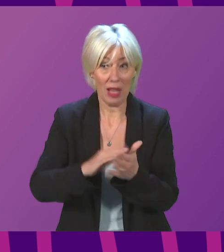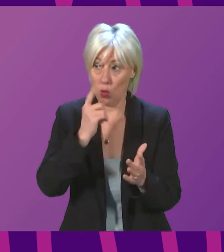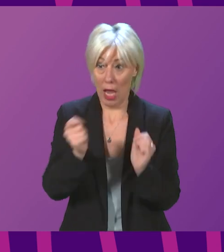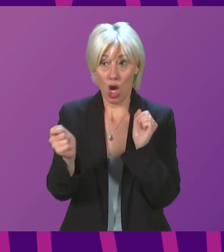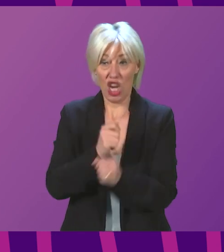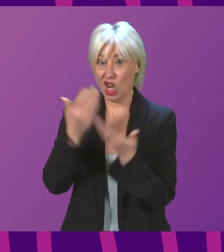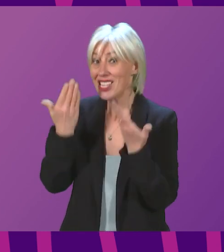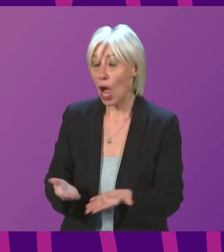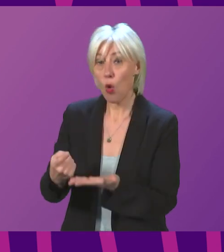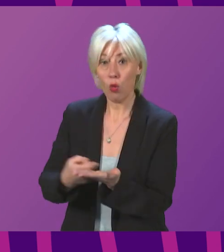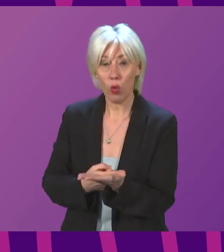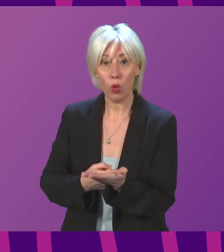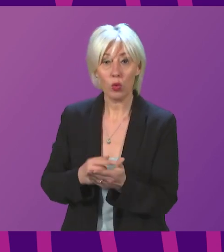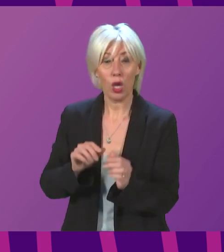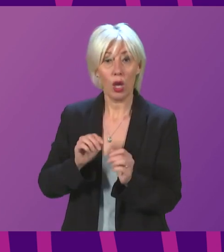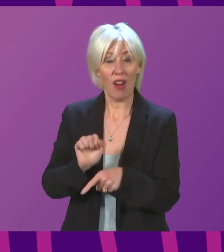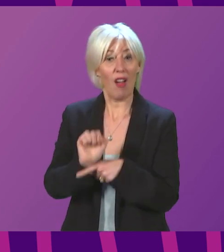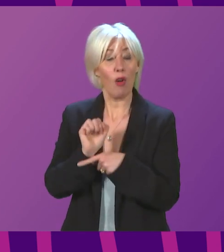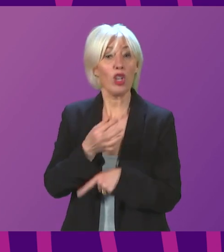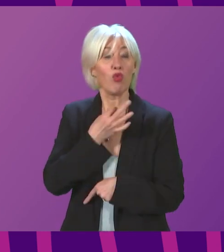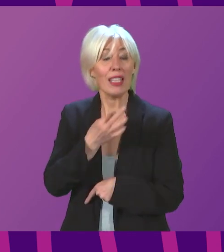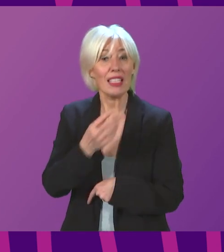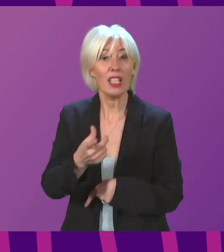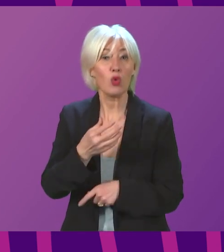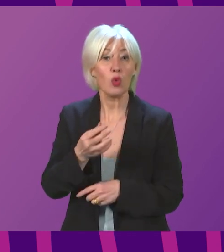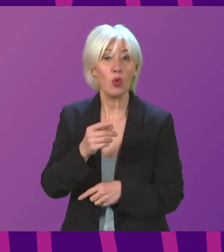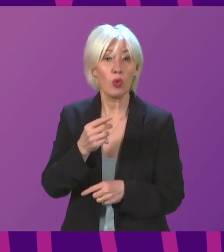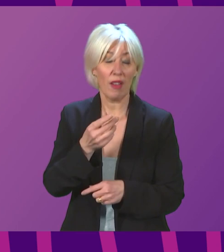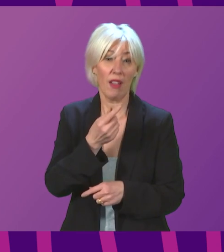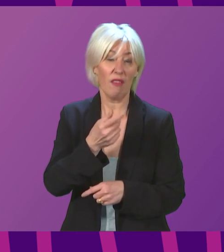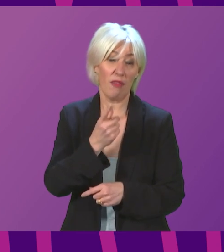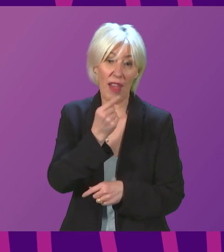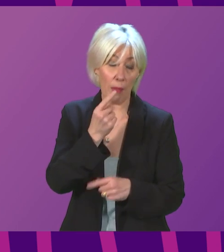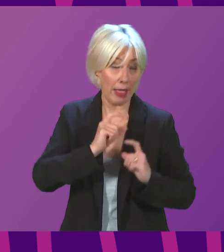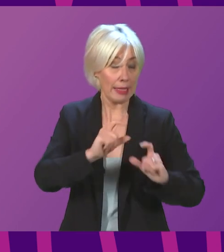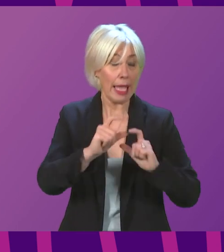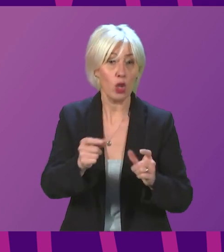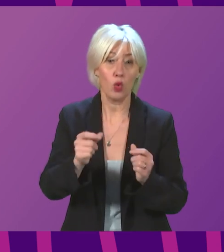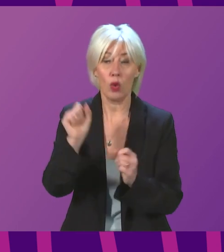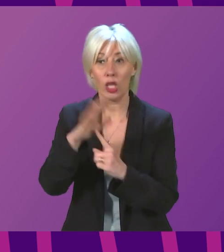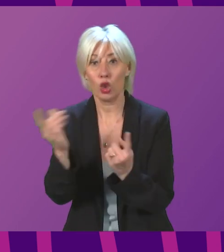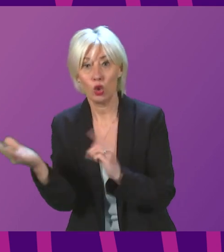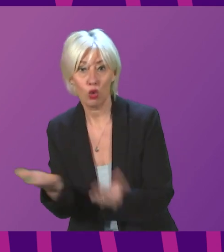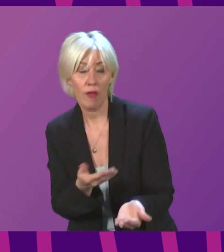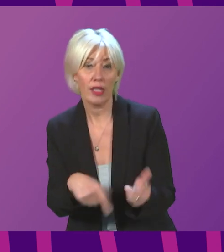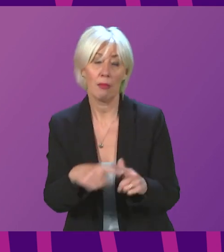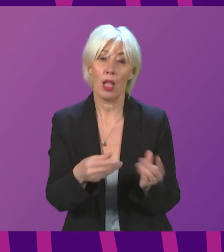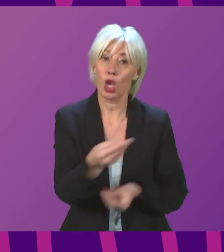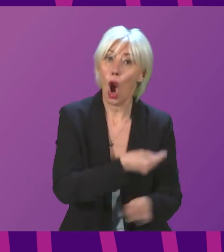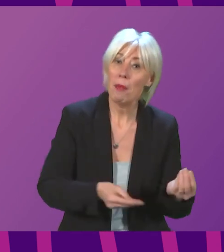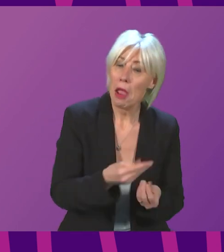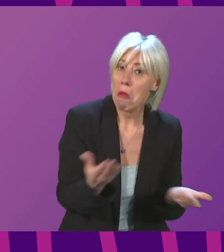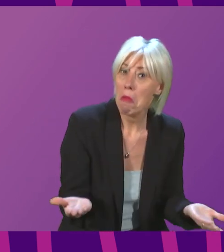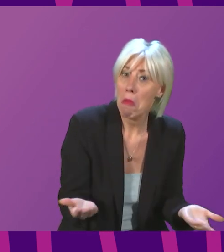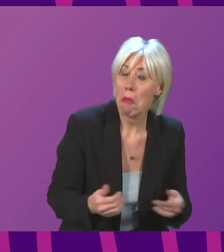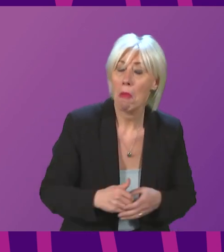now and avoid the risk of threatening the viability of essential services and our economy? I'll come on to the